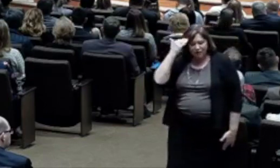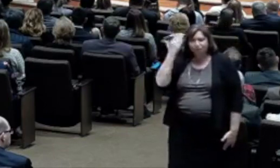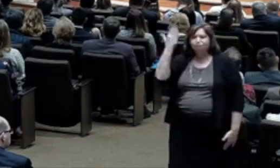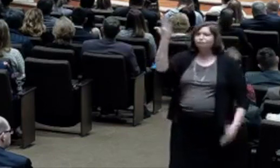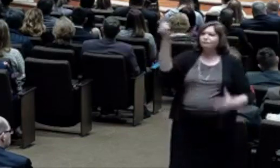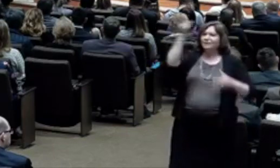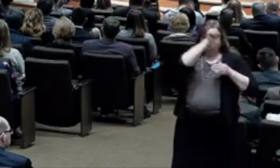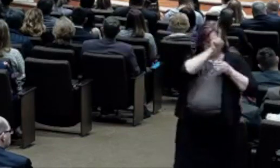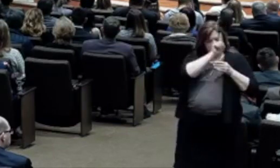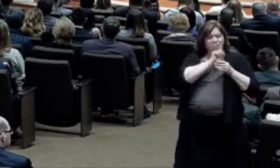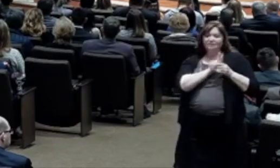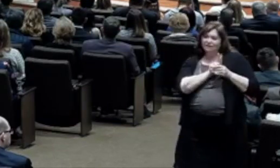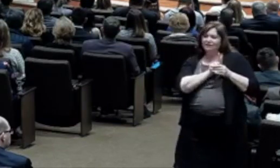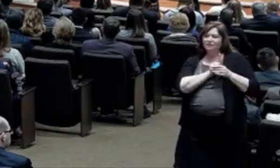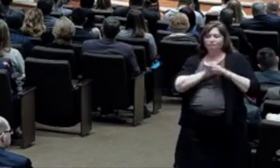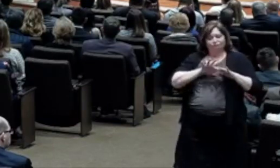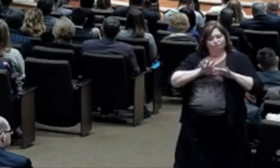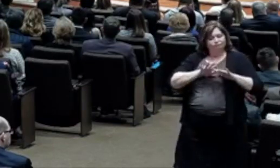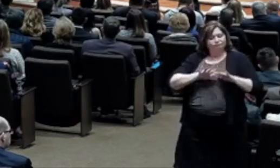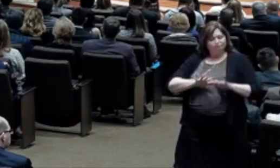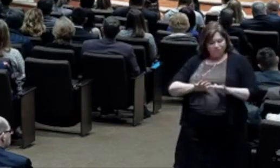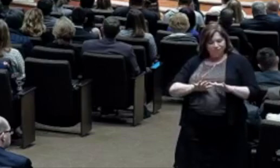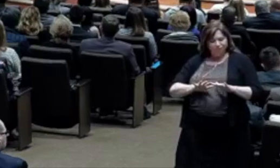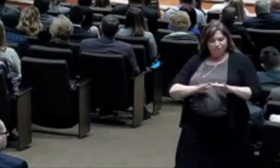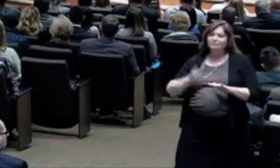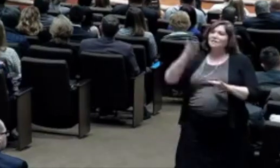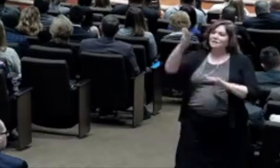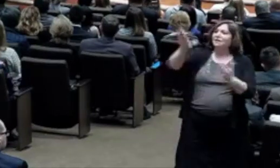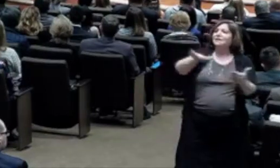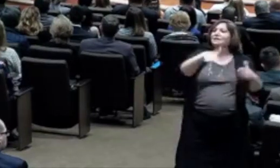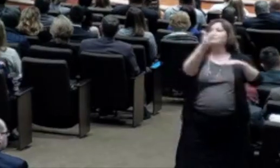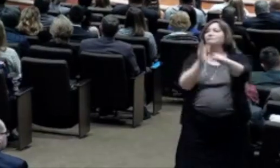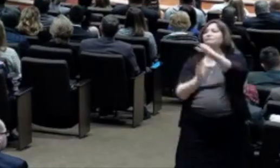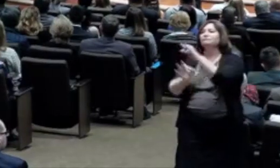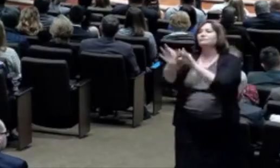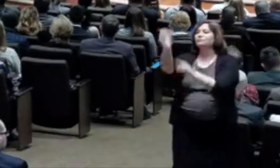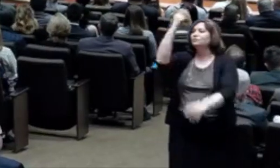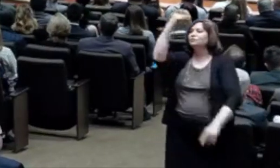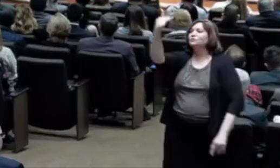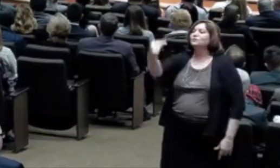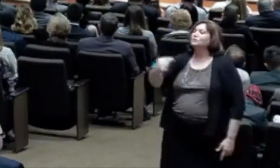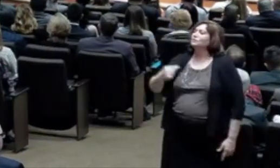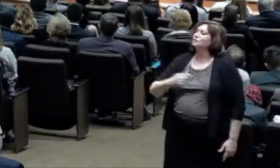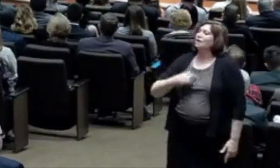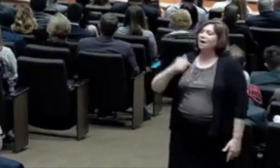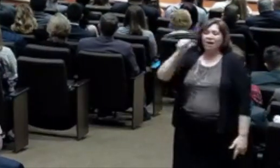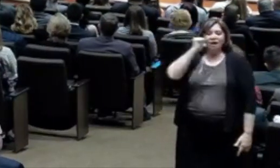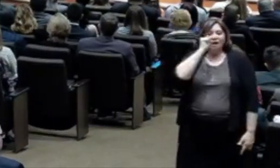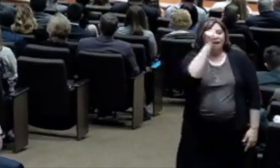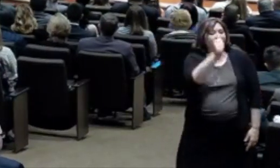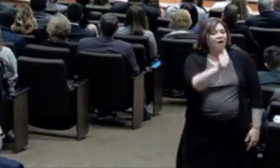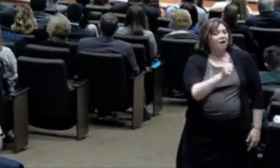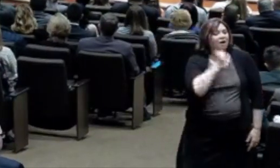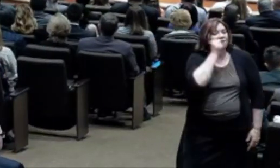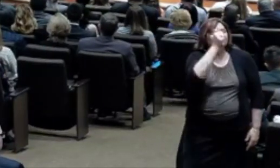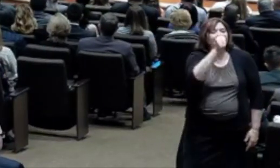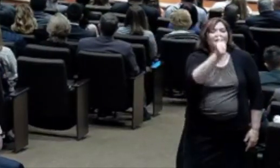died in my place. Each day I stand set free from sin,